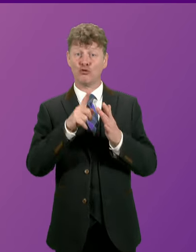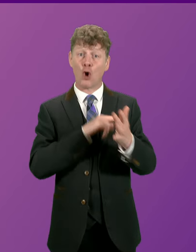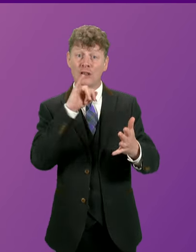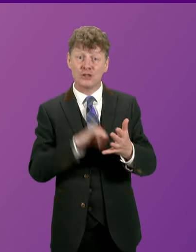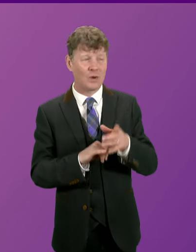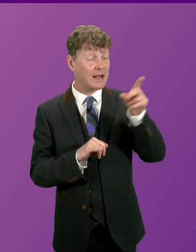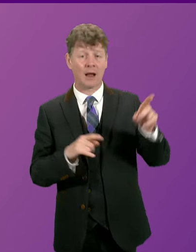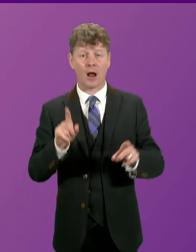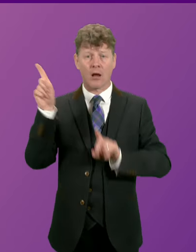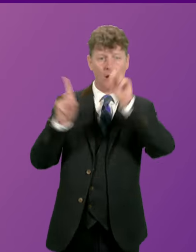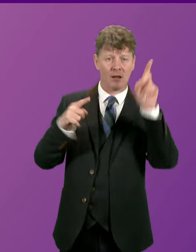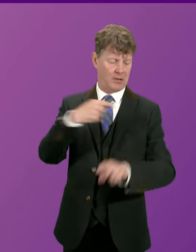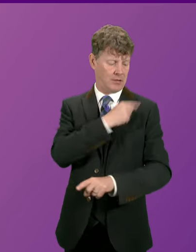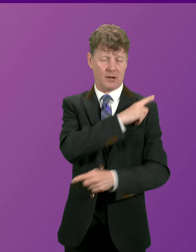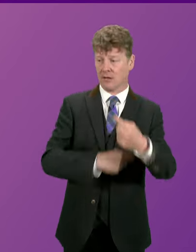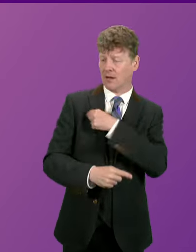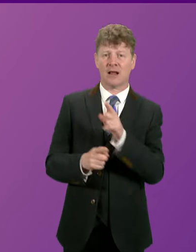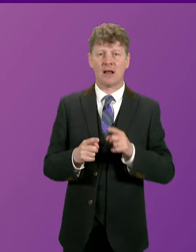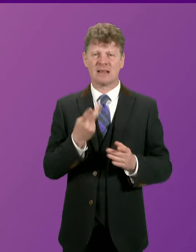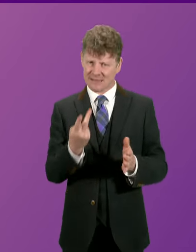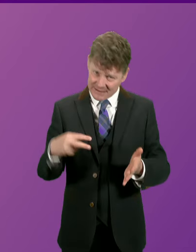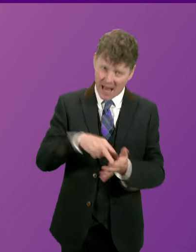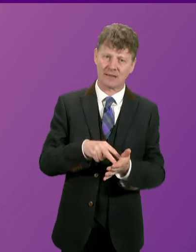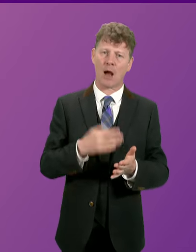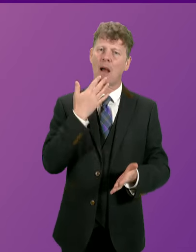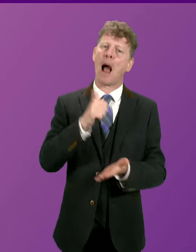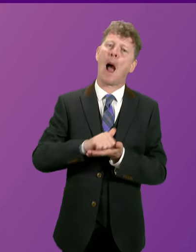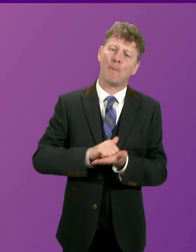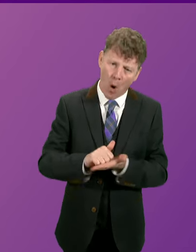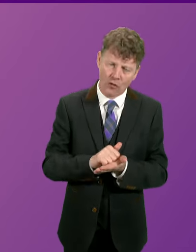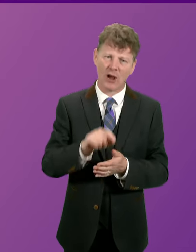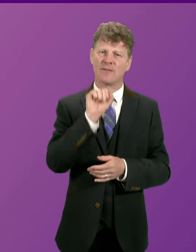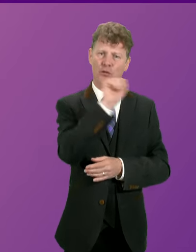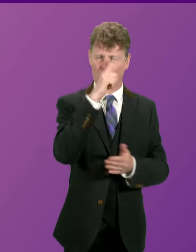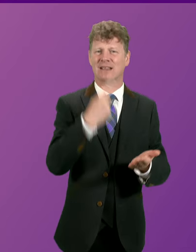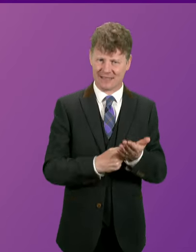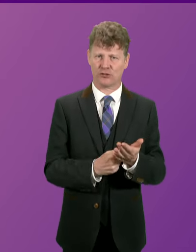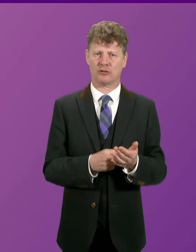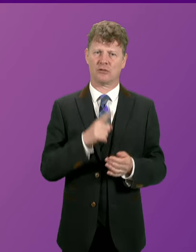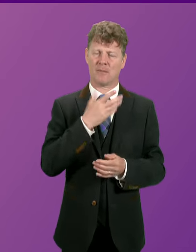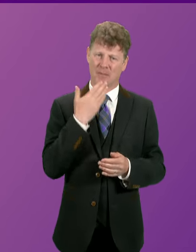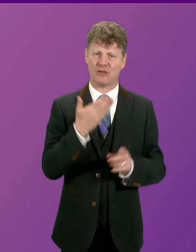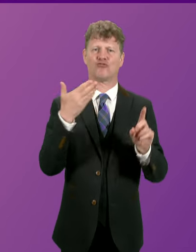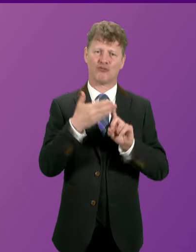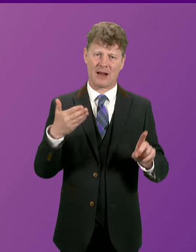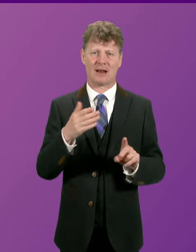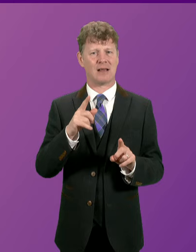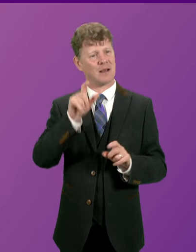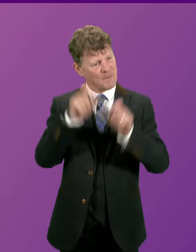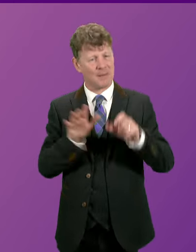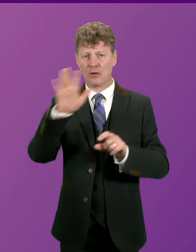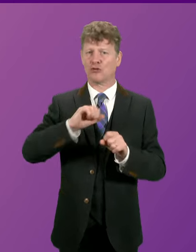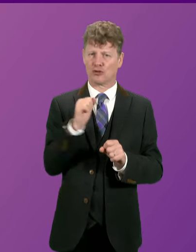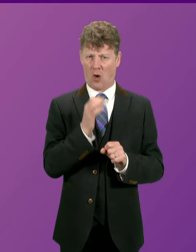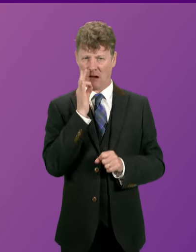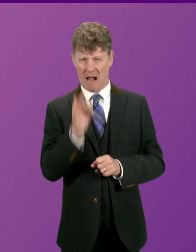don't evade responsibility. Stand up, apologise for the decisions you made and recognise why people across Scotland are asking